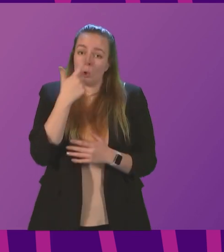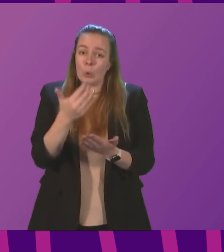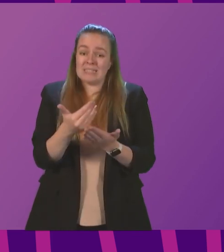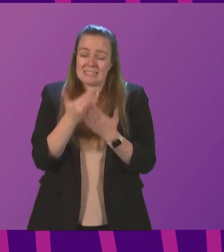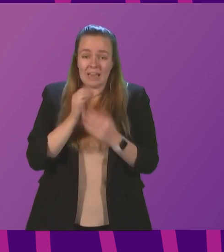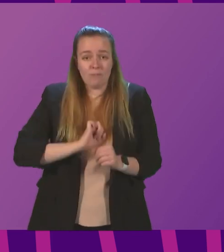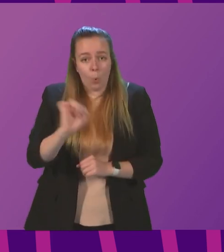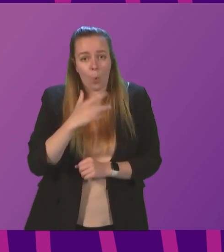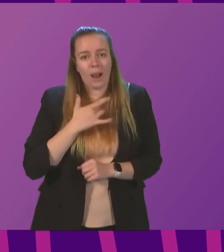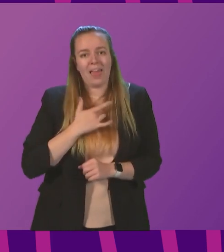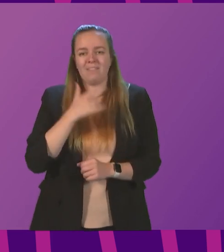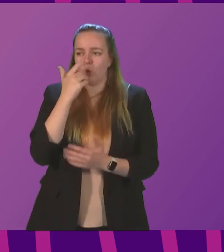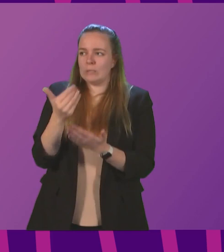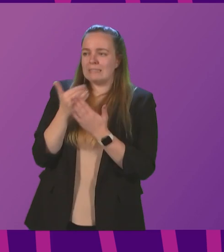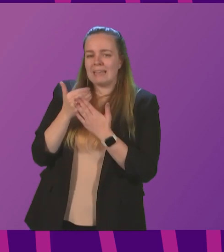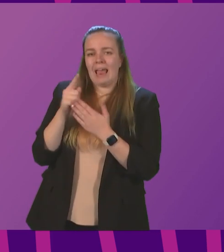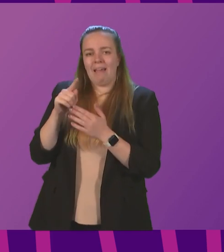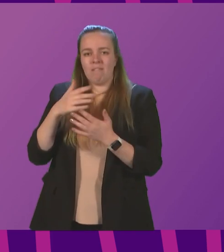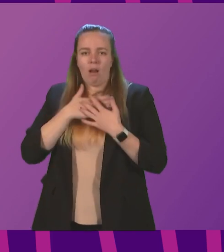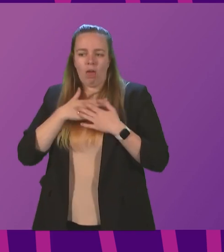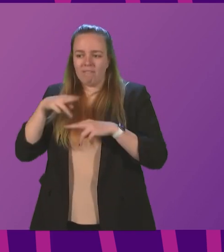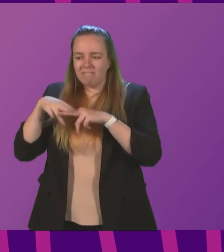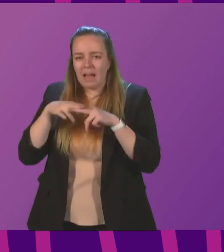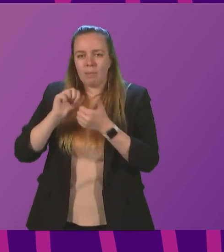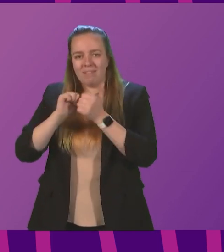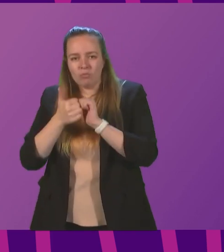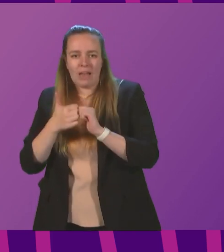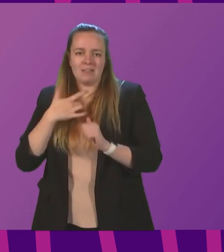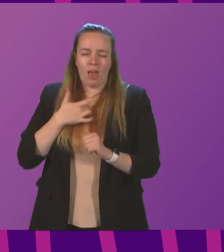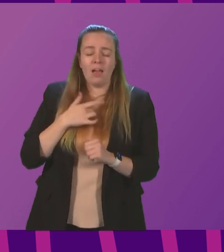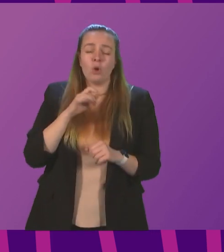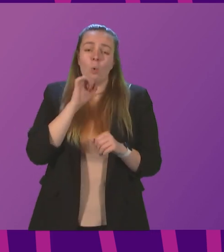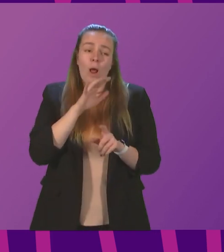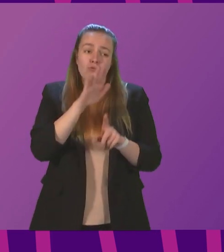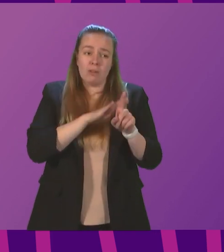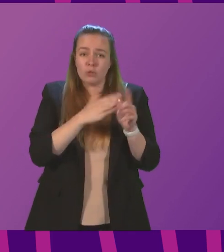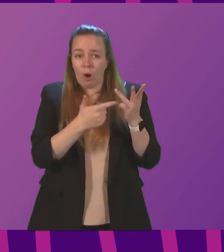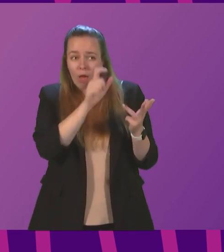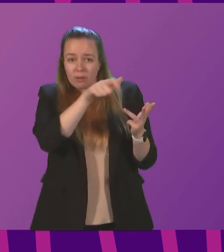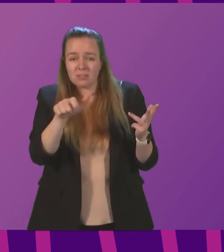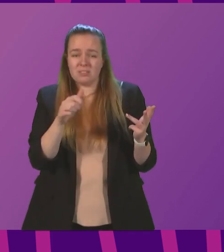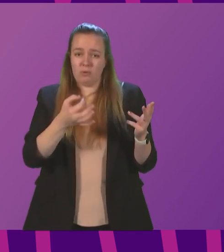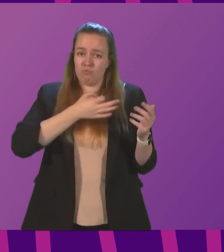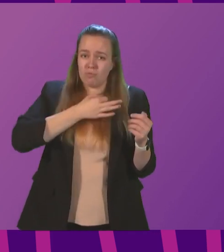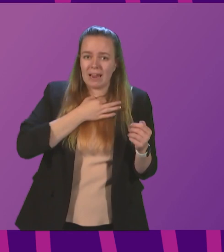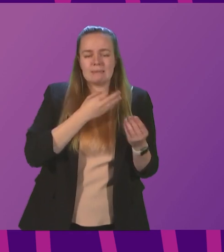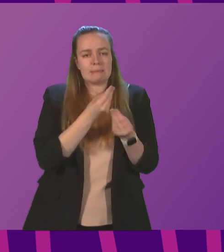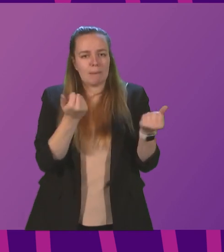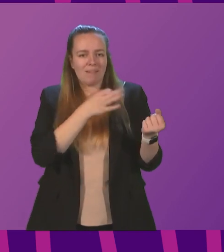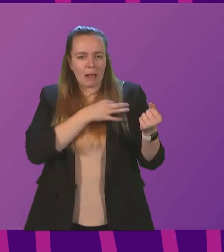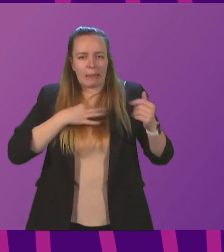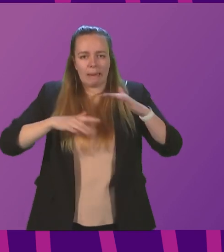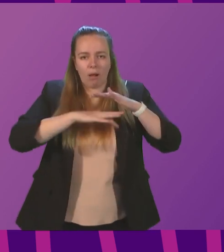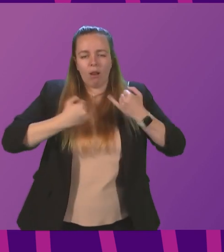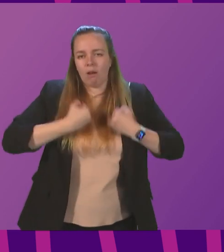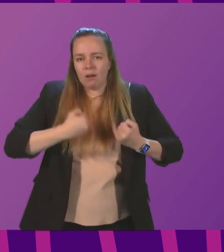your own life or the lives of your loved ones. You will be reassuring others, including those most at risk, some of whom have clinical conditions